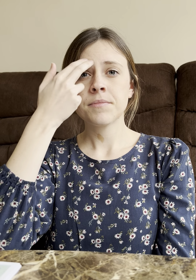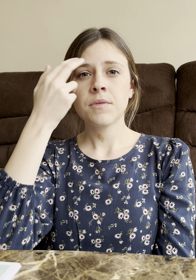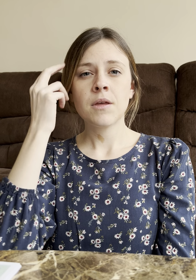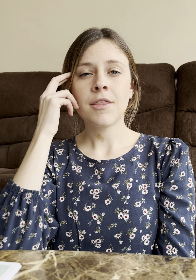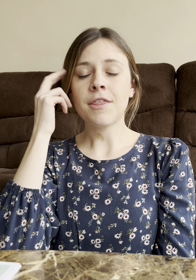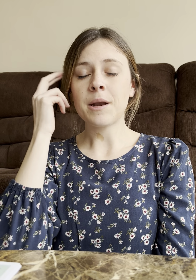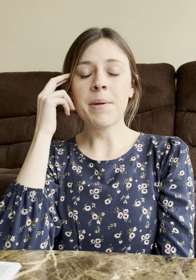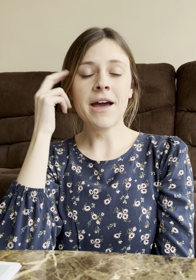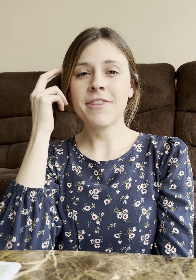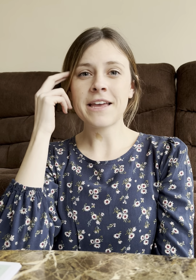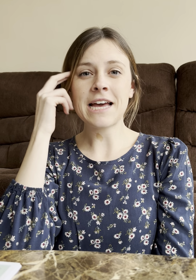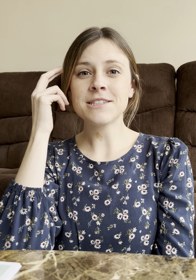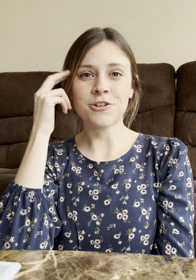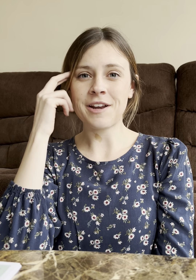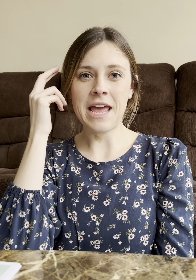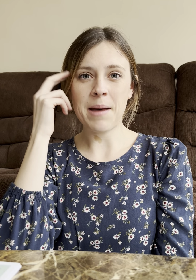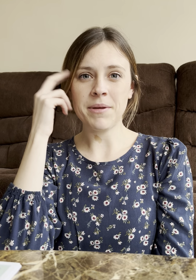then a bad thing has already happened.